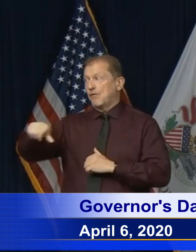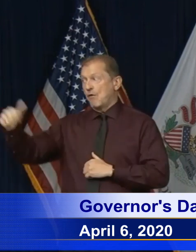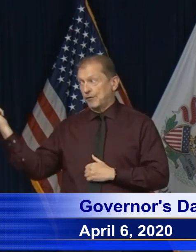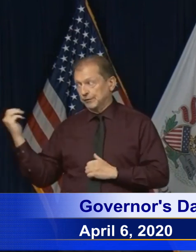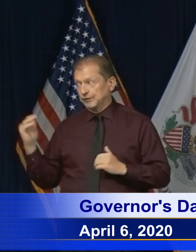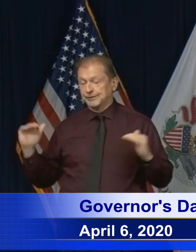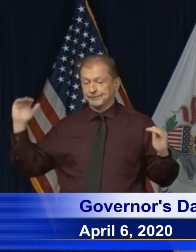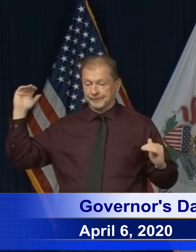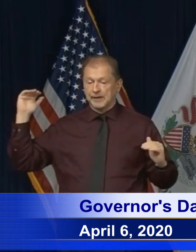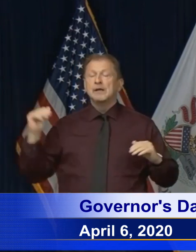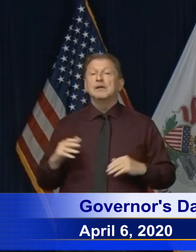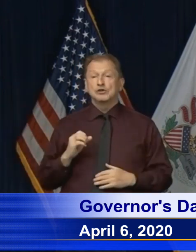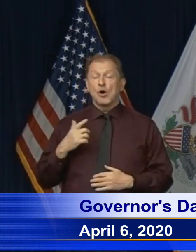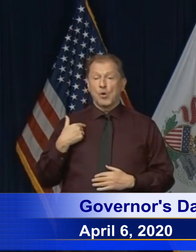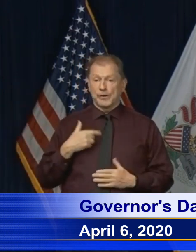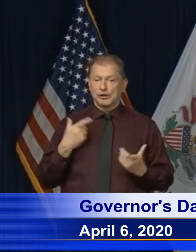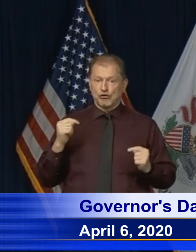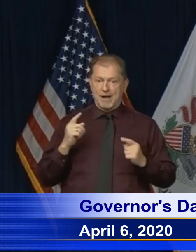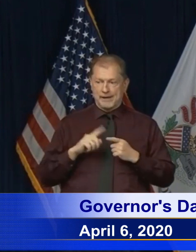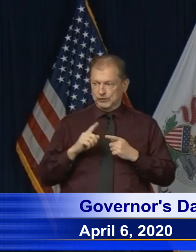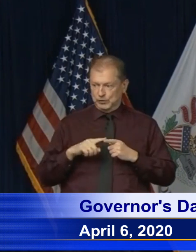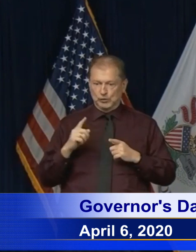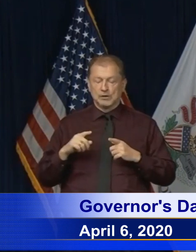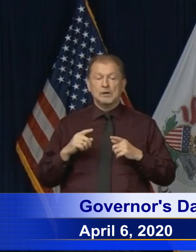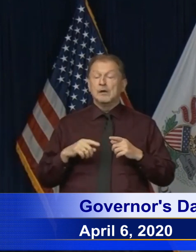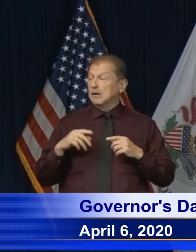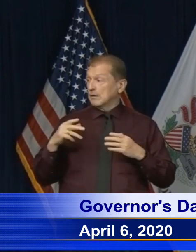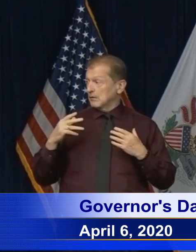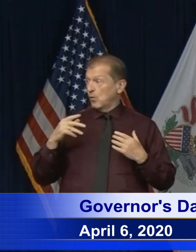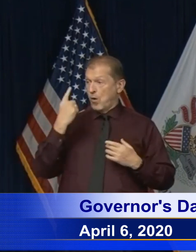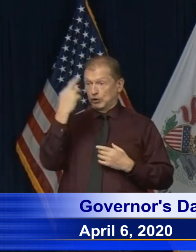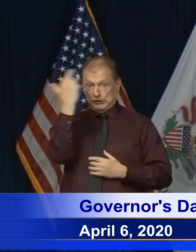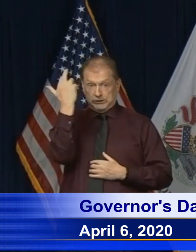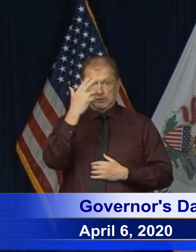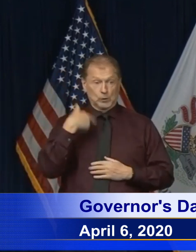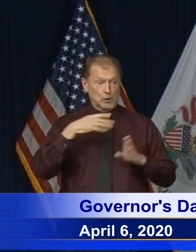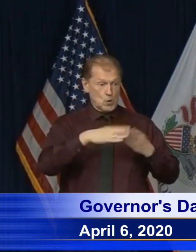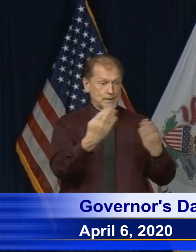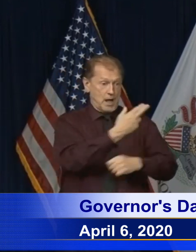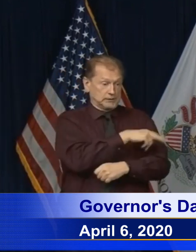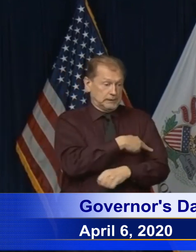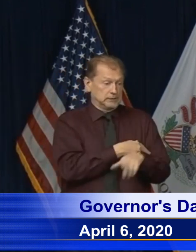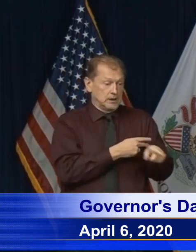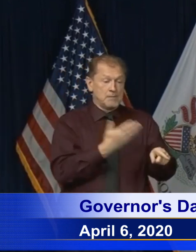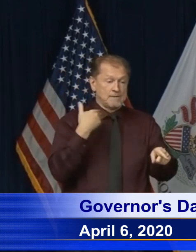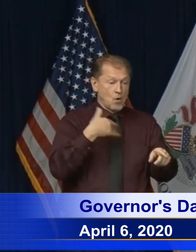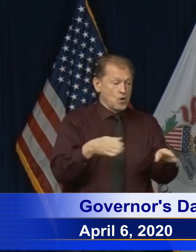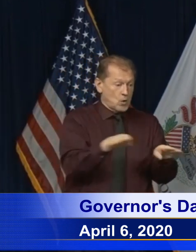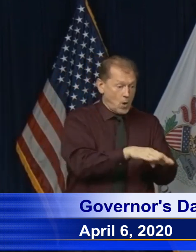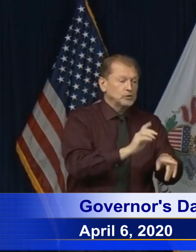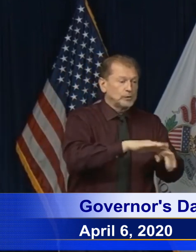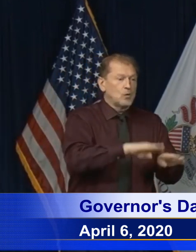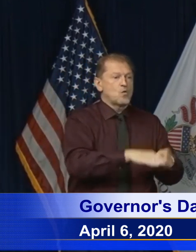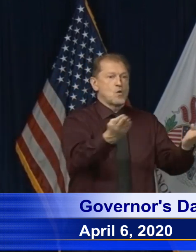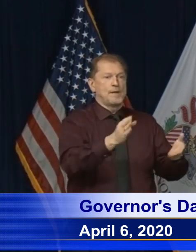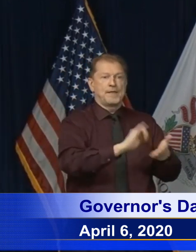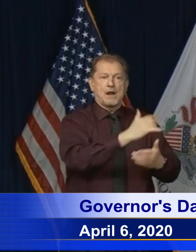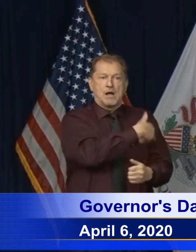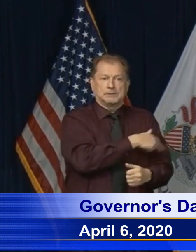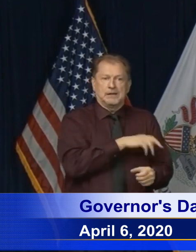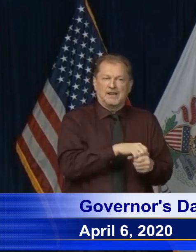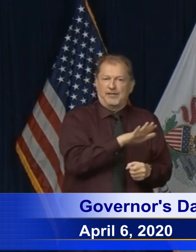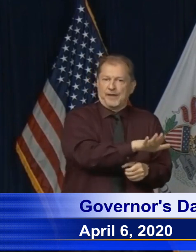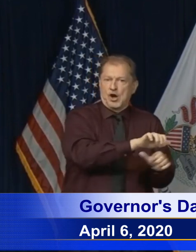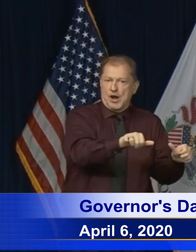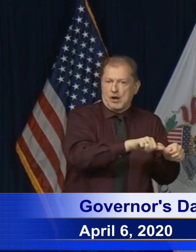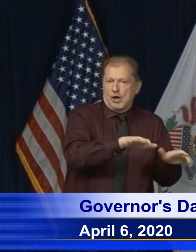So those have worked together. So we are countering it both by reopening hospitals that are in those communities. So you've seen us working on, uh, reopening